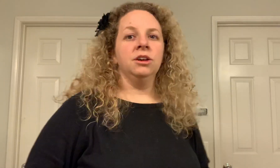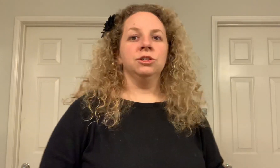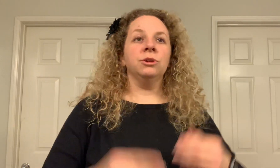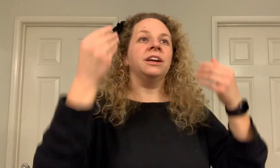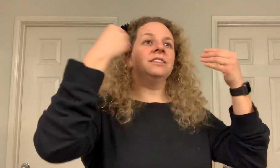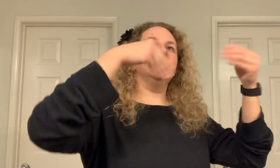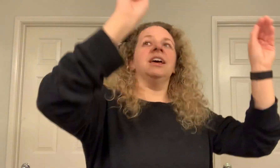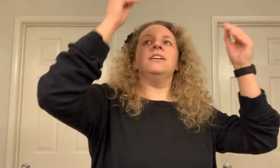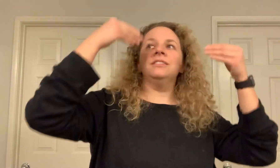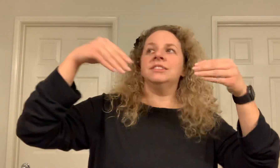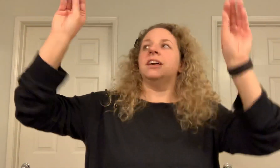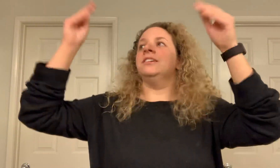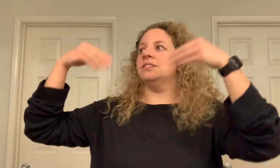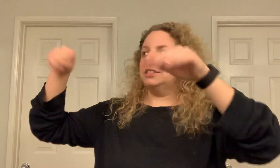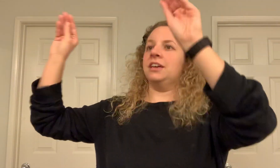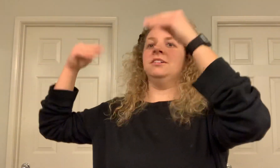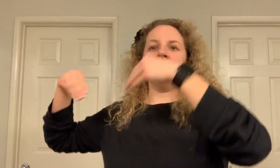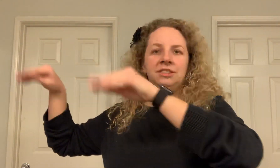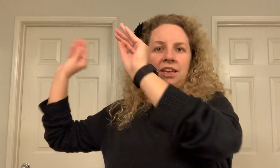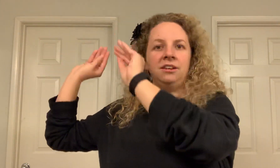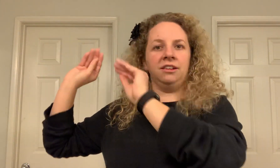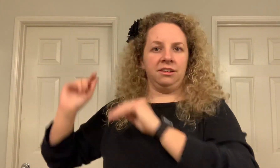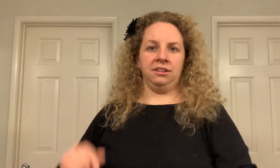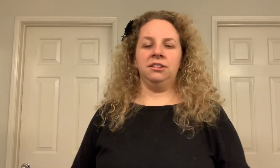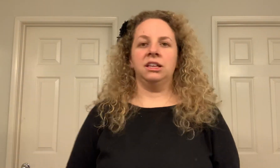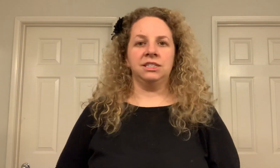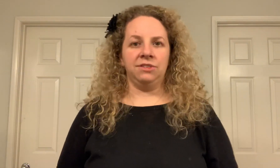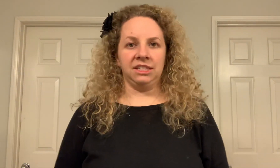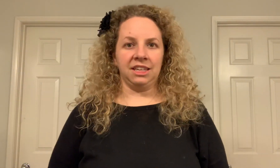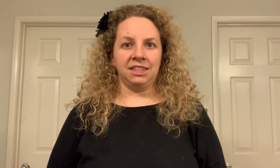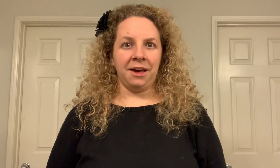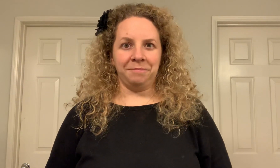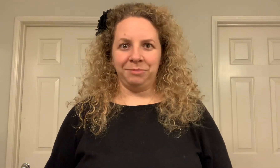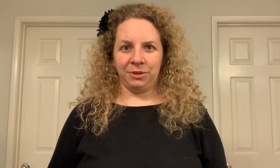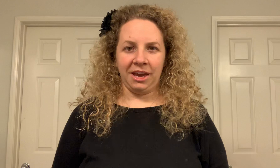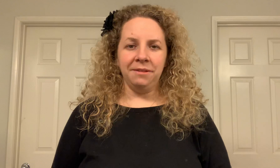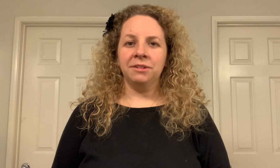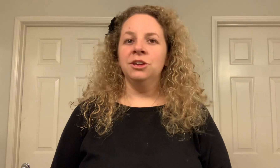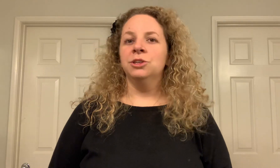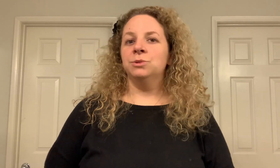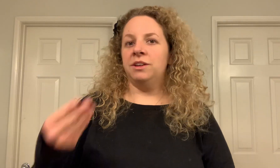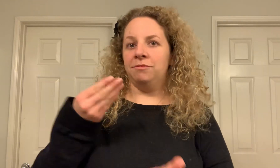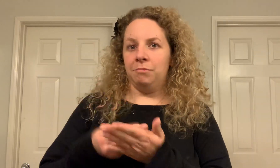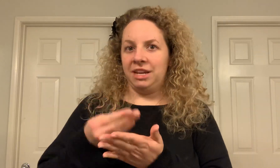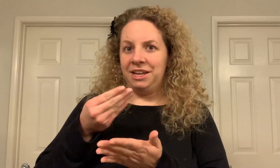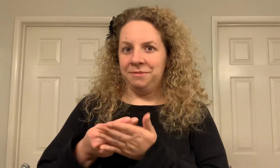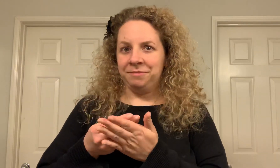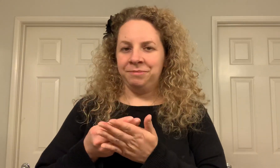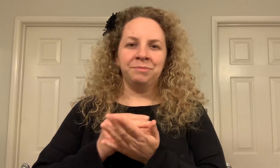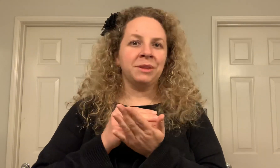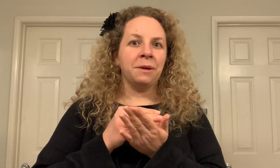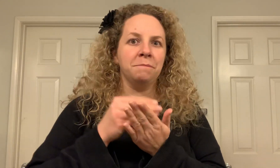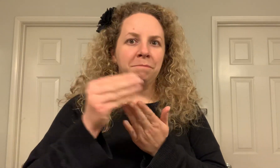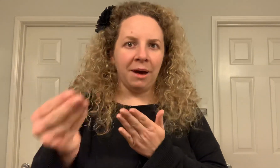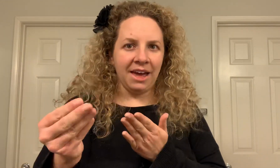So I can sell, sell, sell, sell, Lots of things like that. Okay, so you have money, buy,